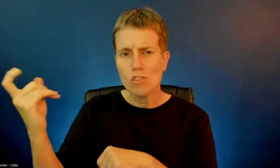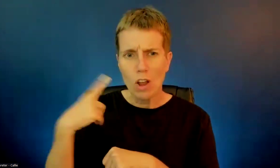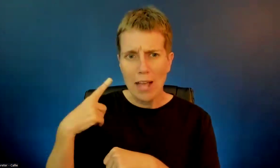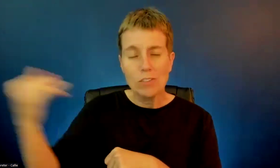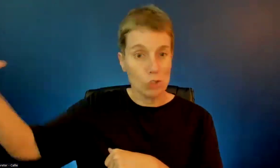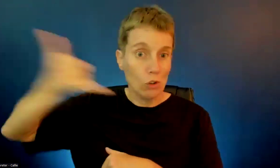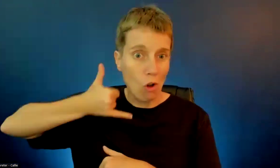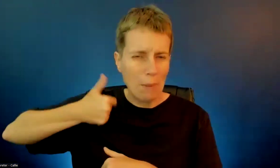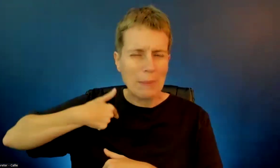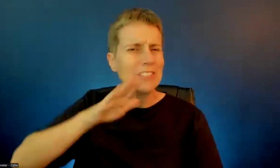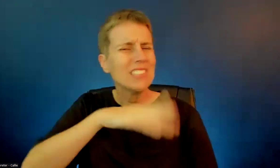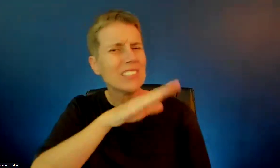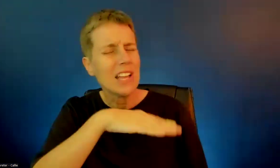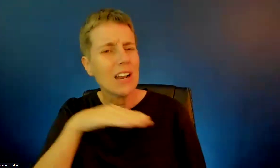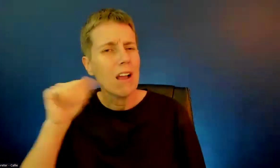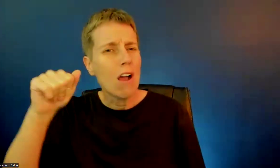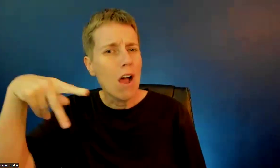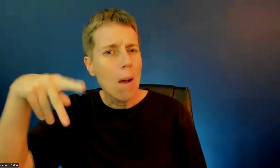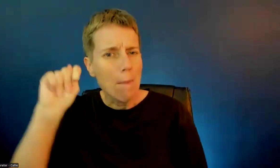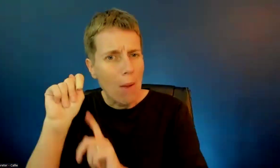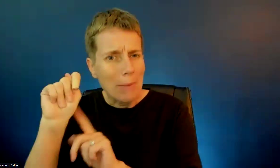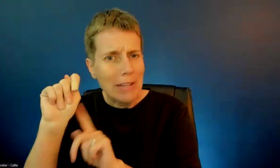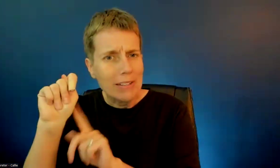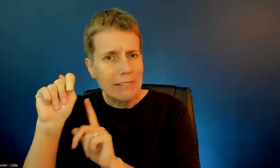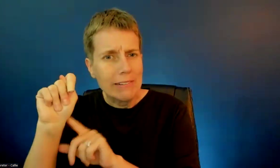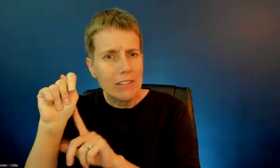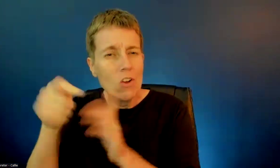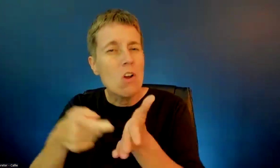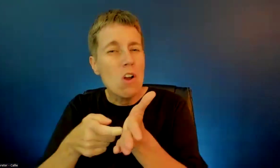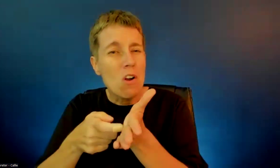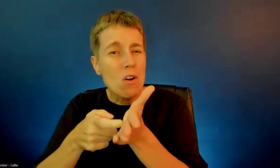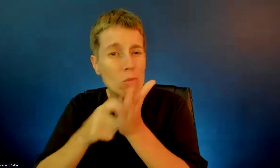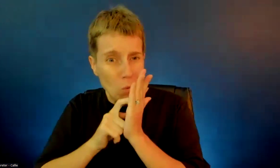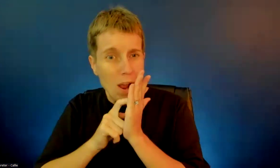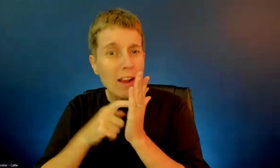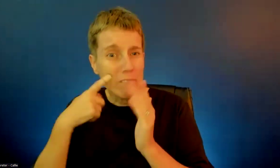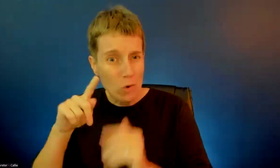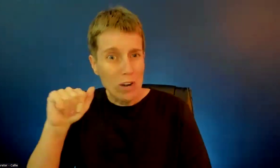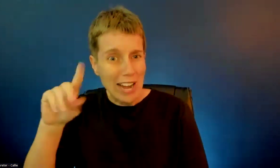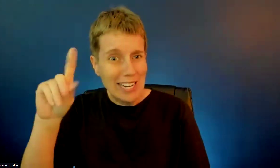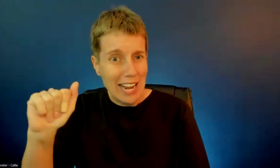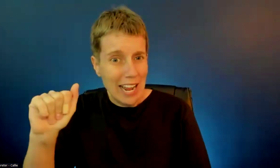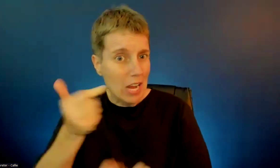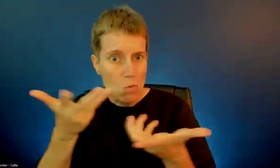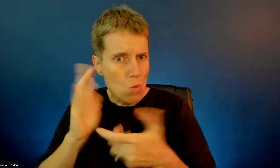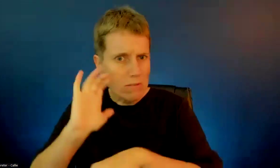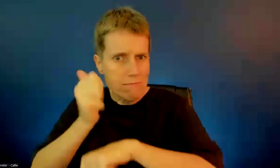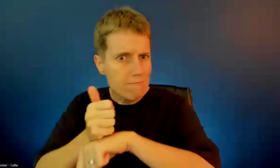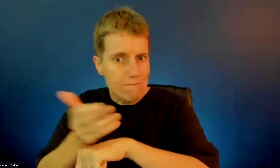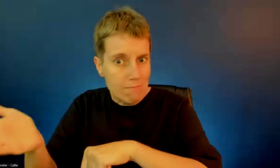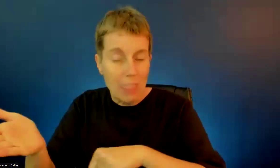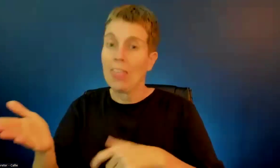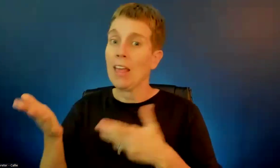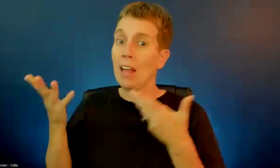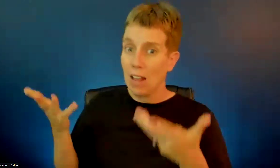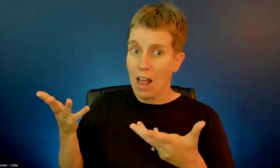to have to meet the ADA? She wanted a roll-in shower. And roll-in showers seem perfect, don't